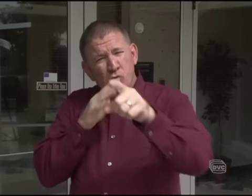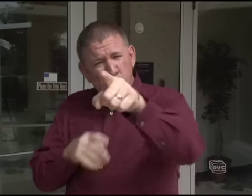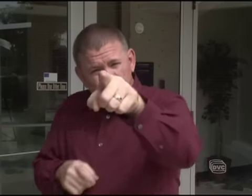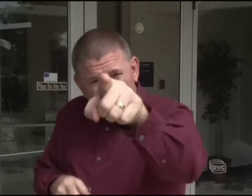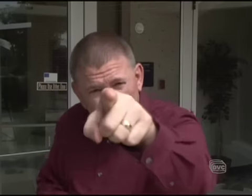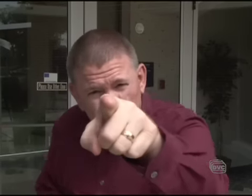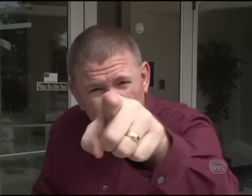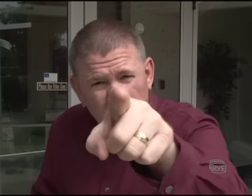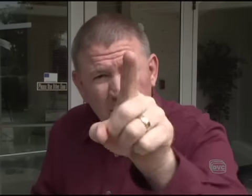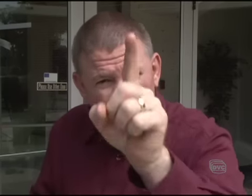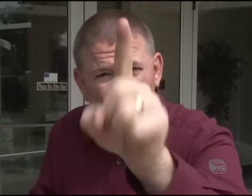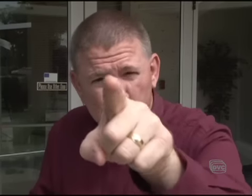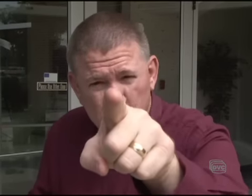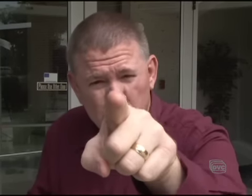Yes, you're the one I'm talking to.